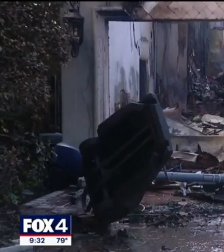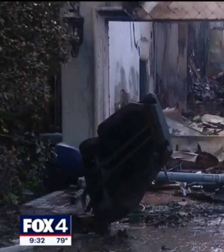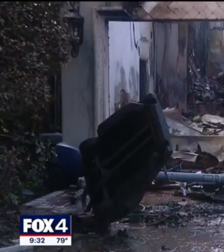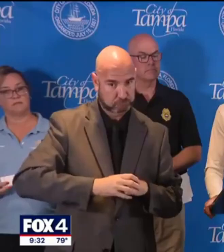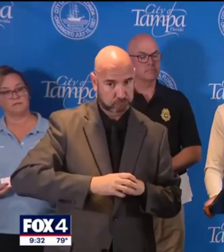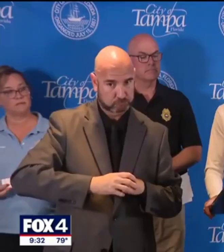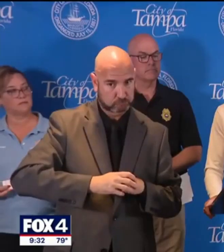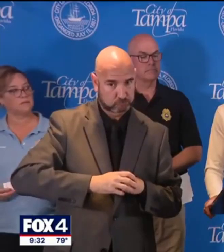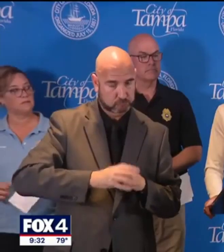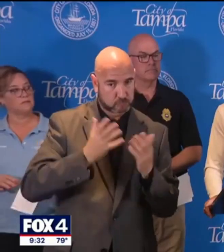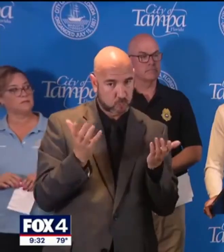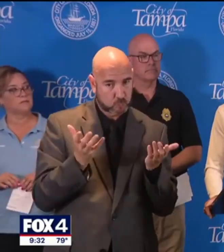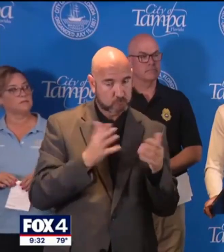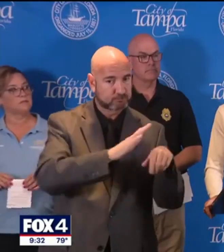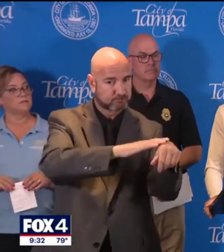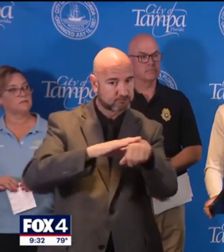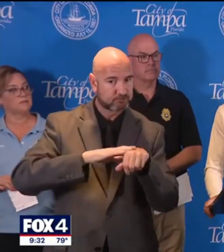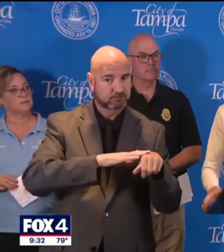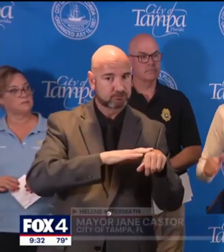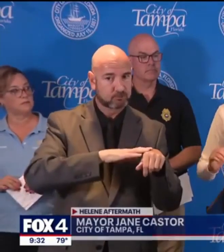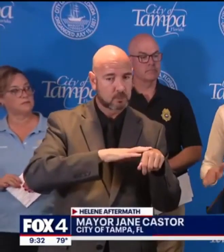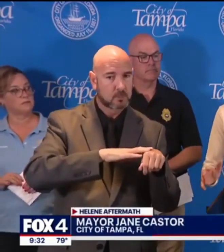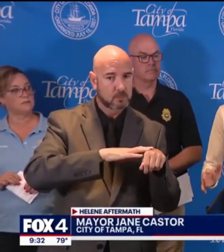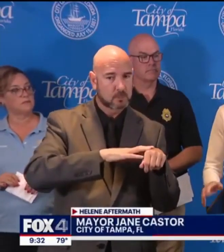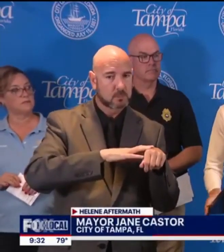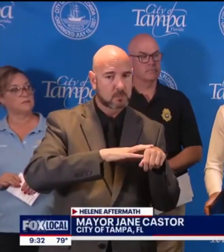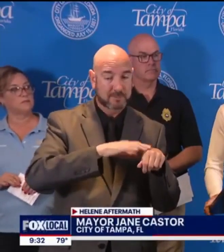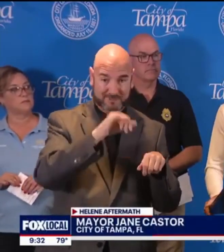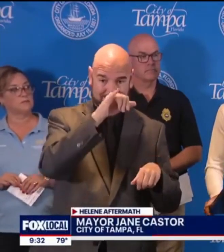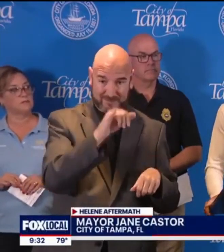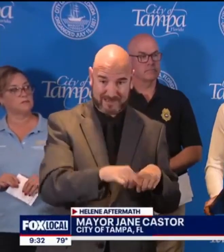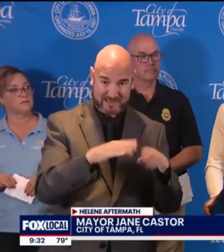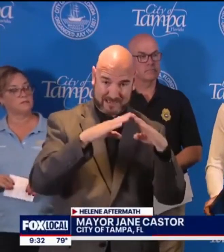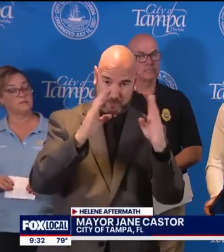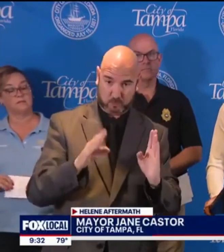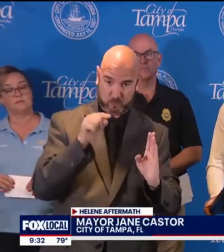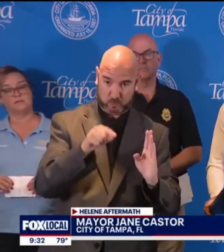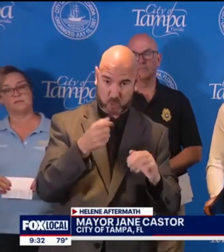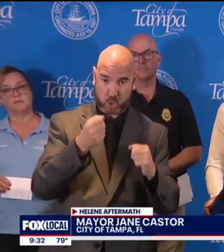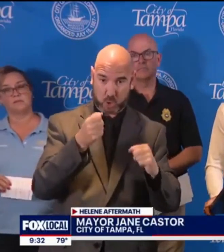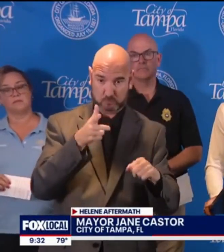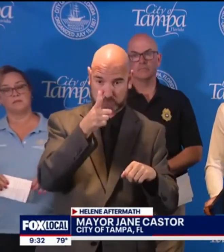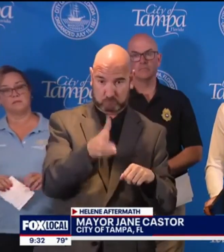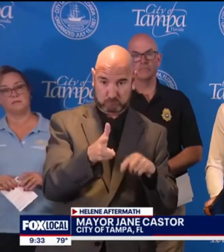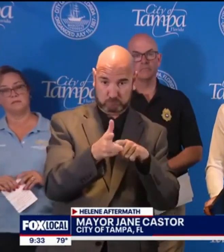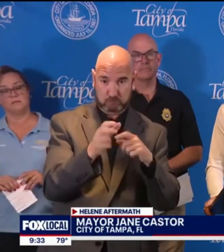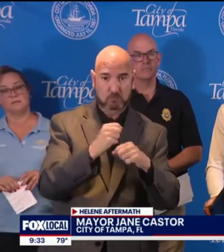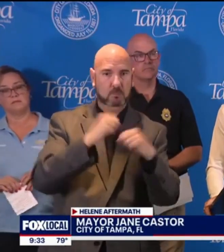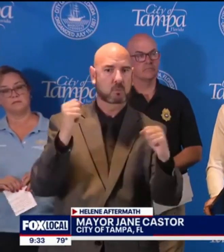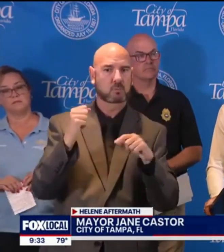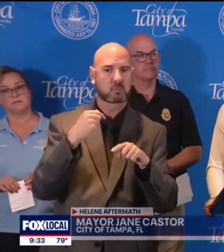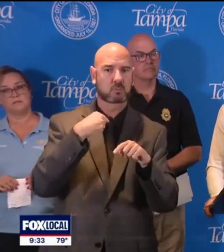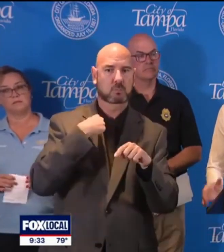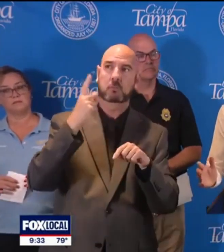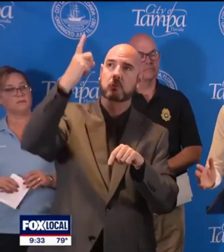left. Saw that home from the helicopter, and there's one wall left. So it's very, very